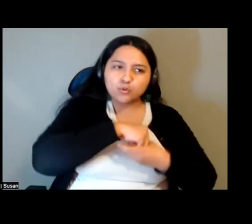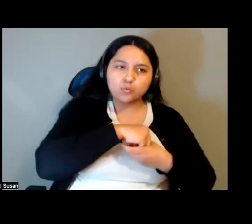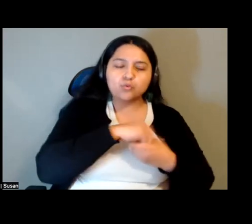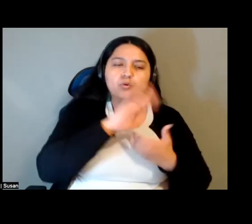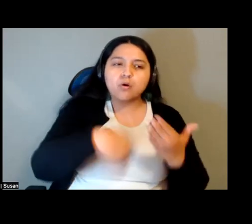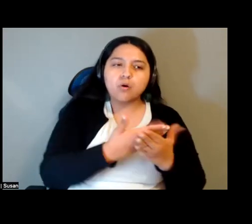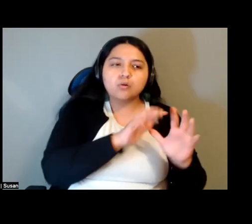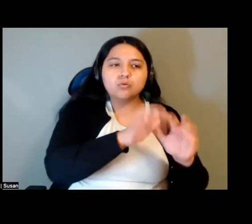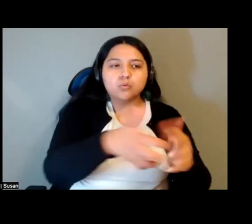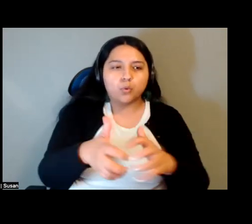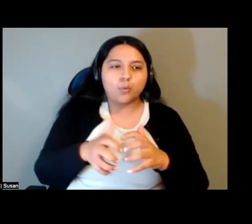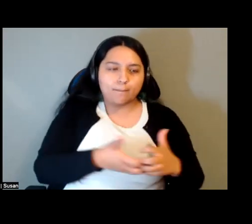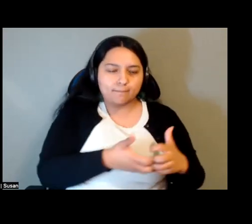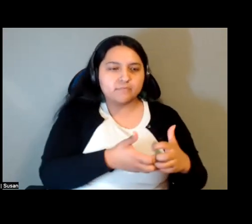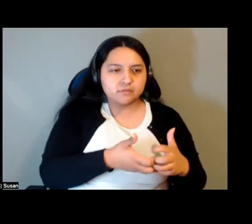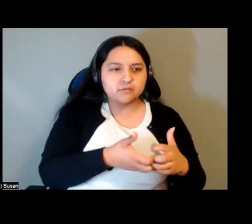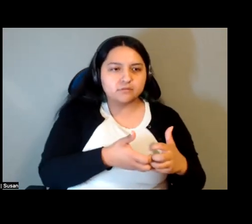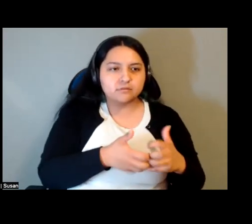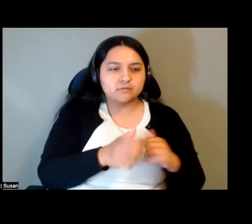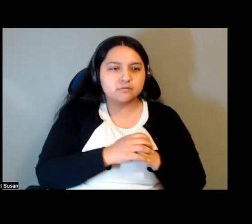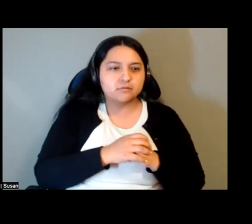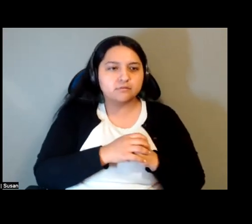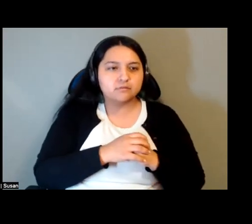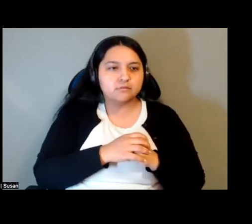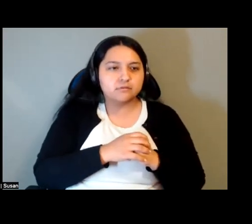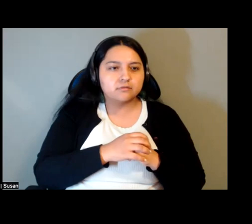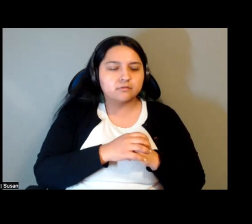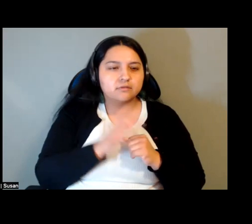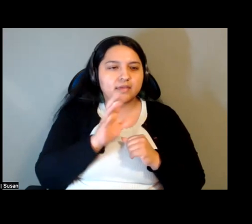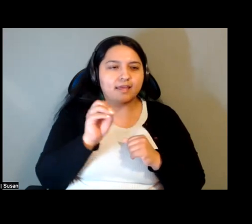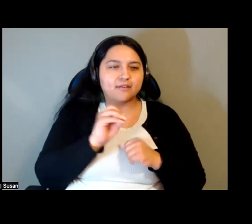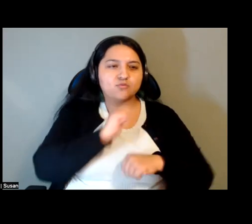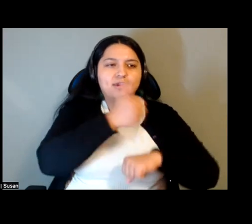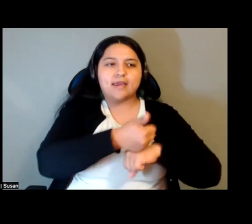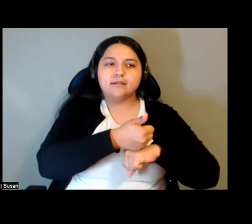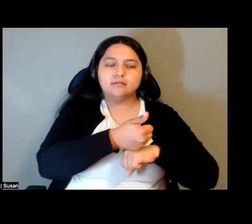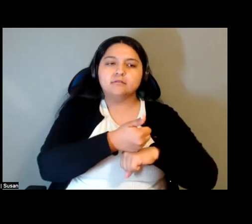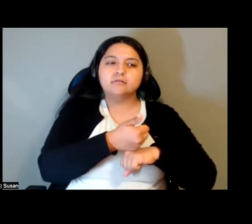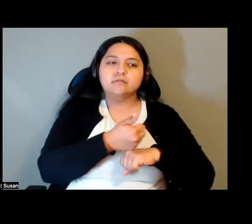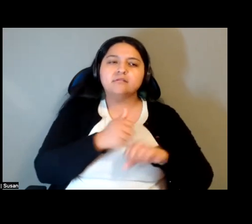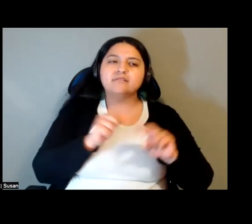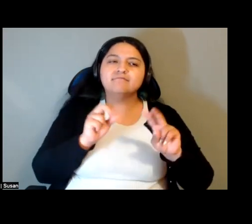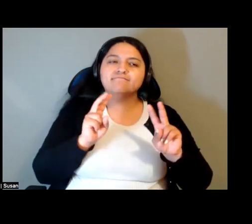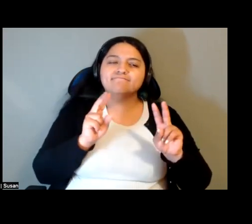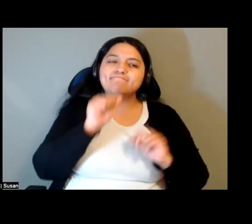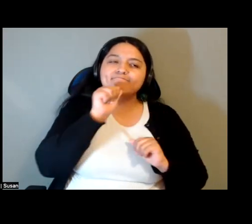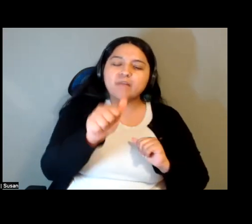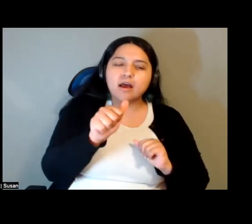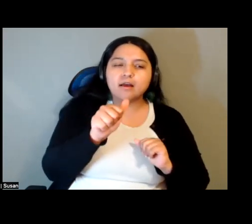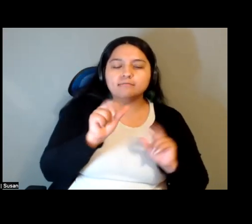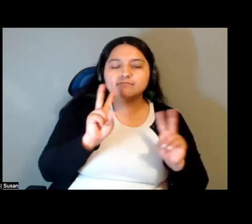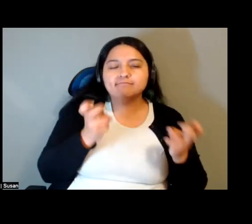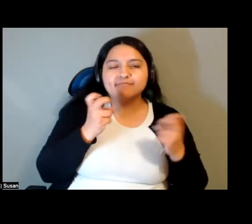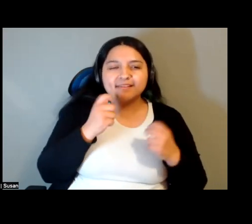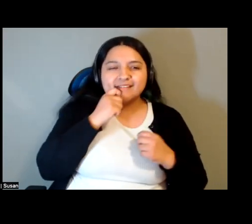in Rojava, and to create a kind of a non-ethnic state, but one that upheld, you know,